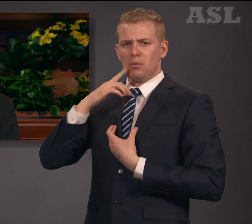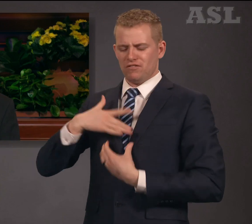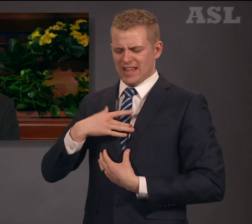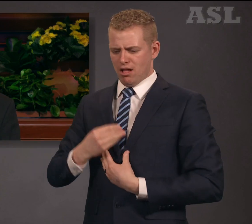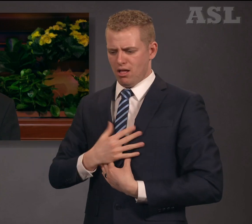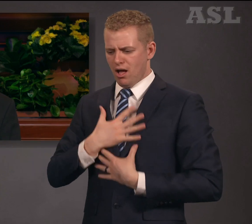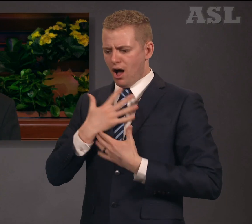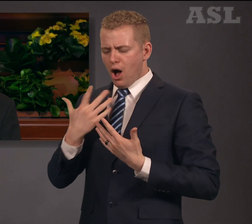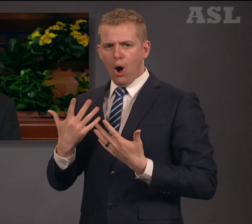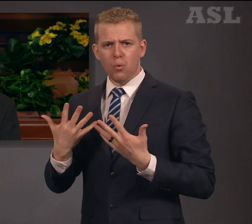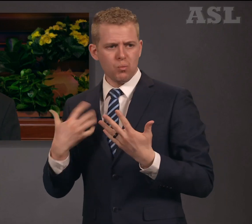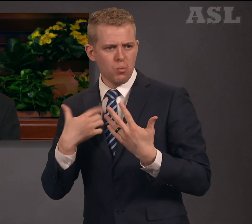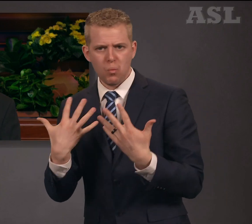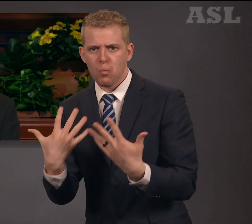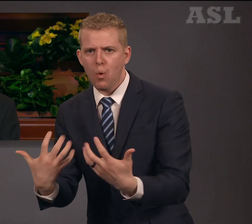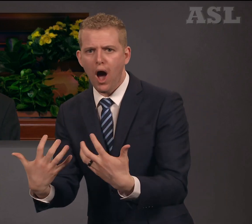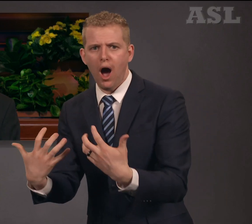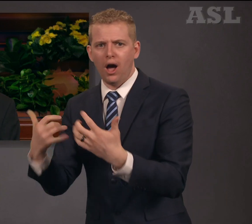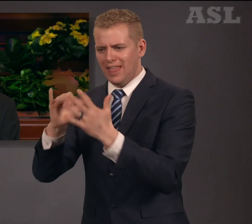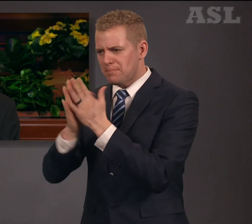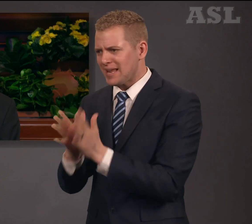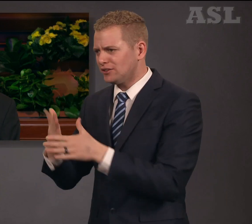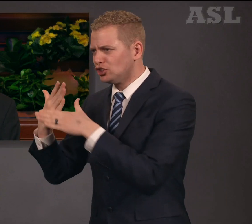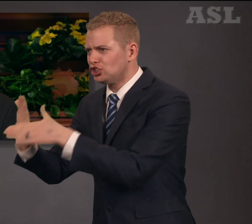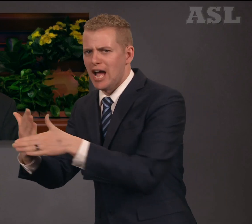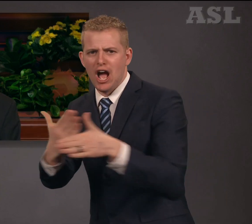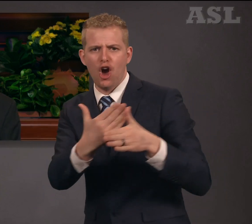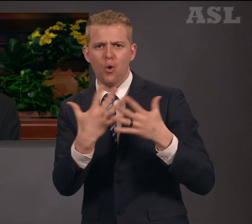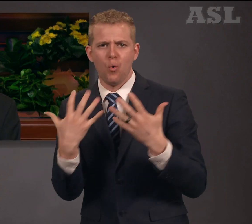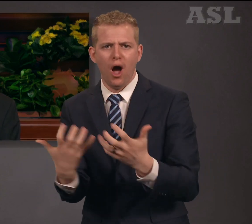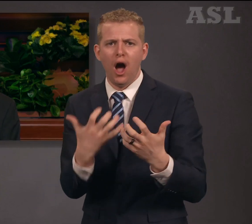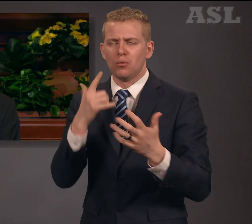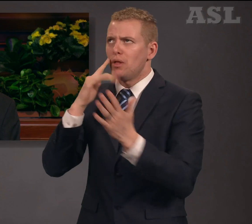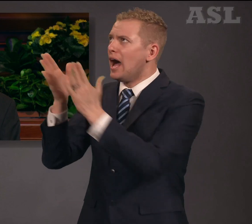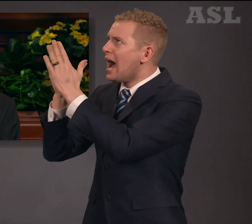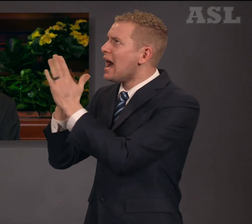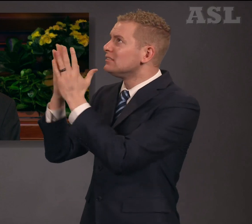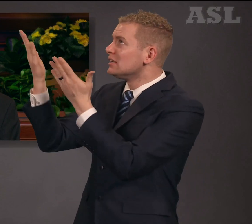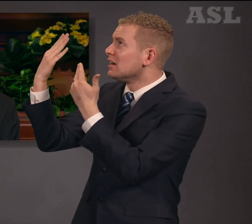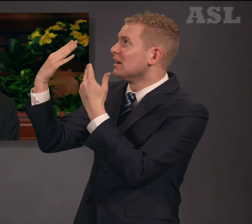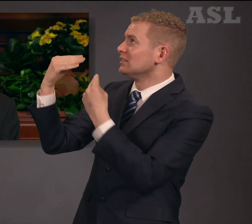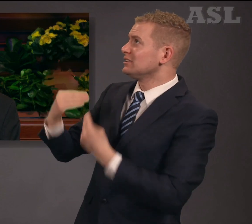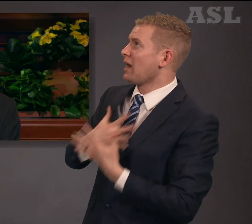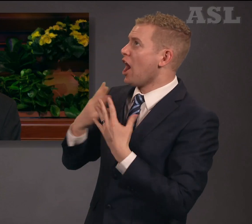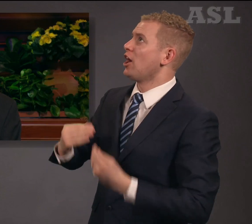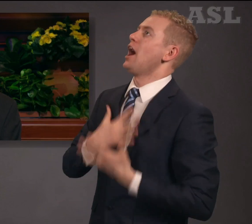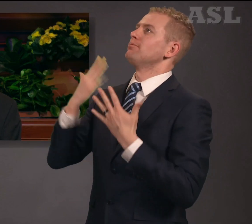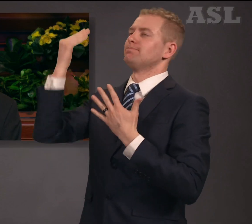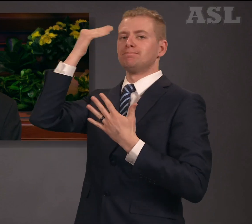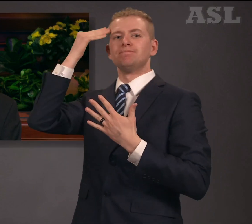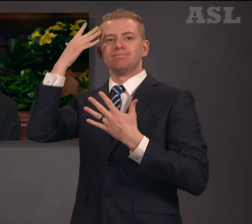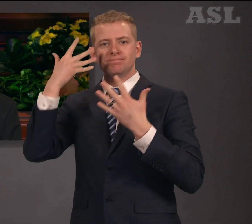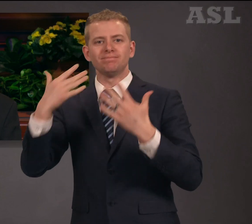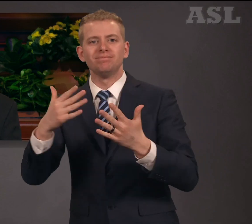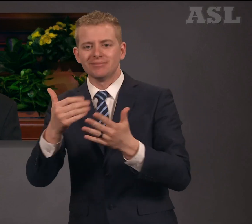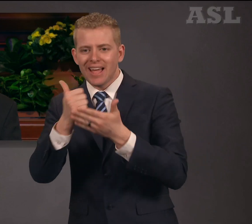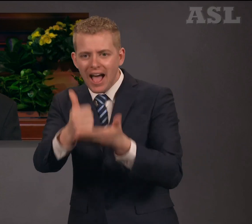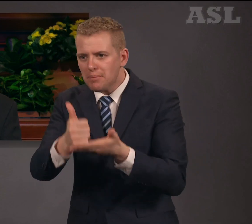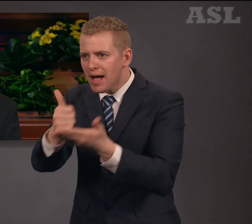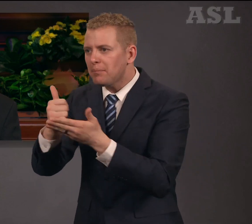will choose to seek inspiration to know how they can pass that gift along to